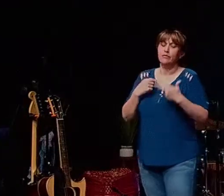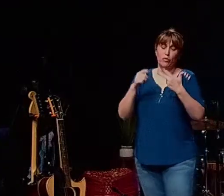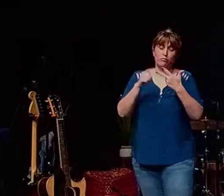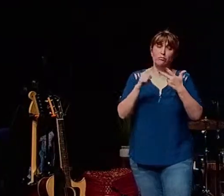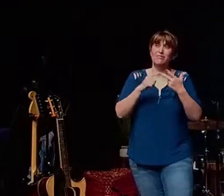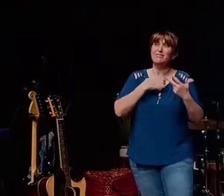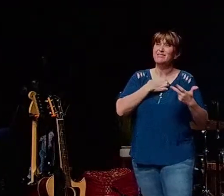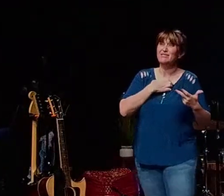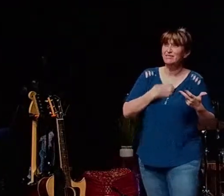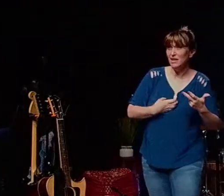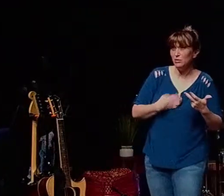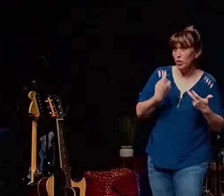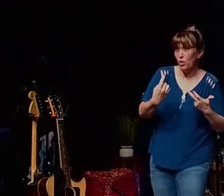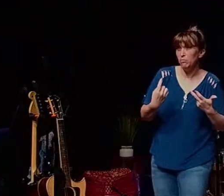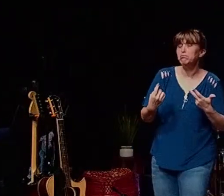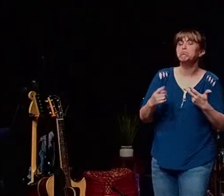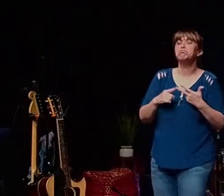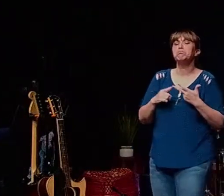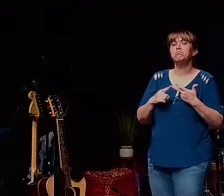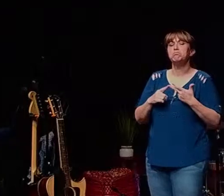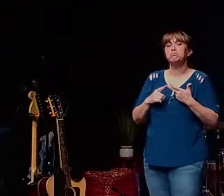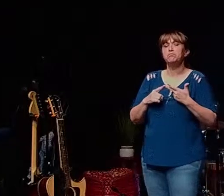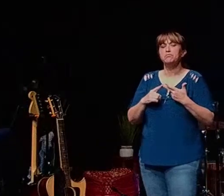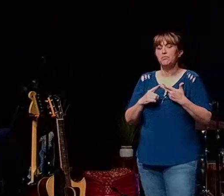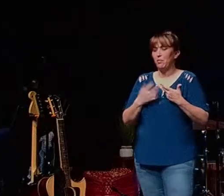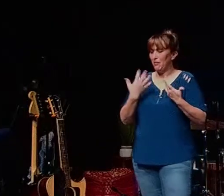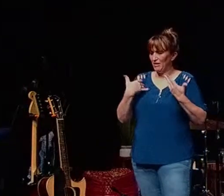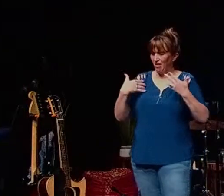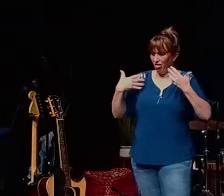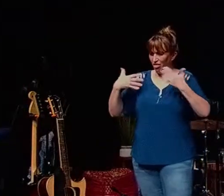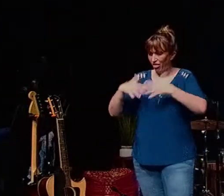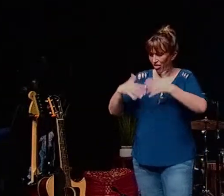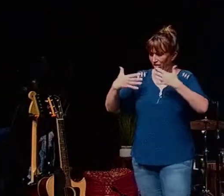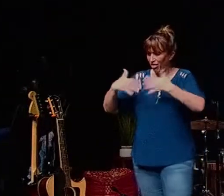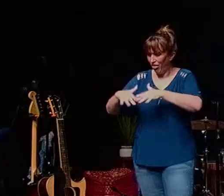one if you're a desperate a misaligned person